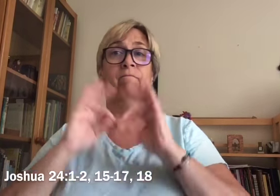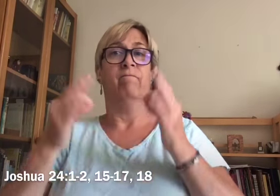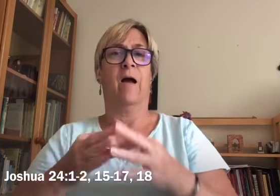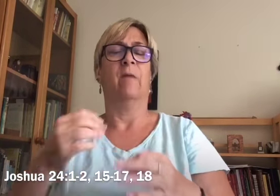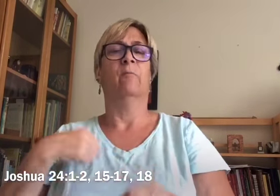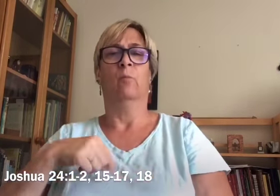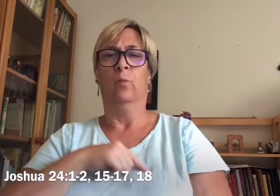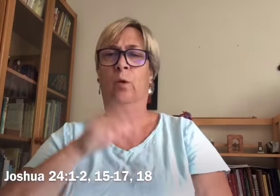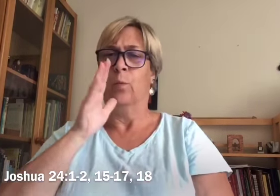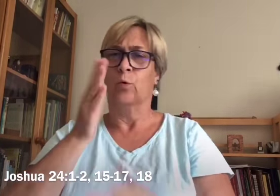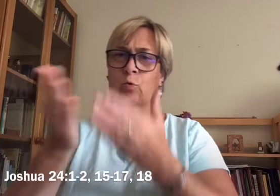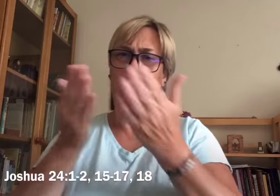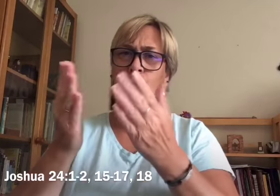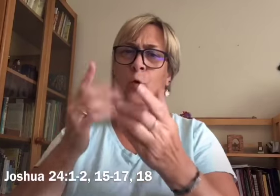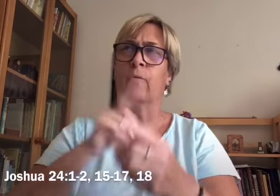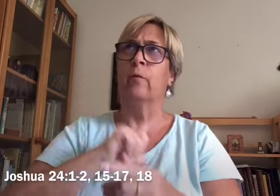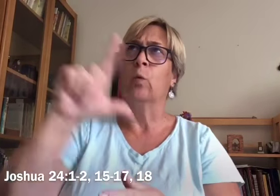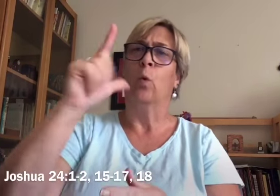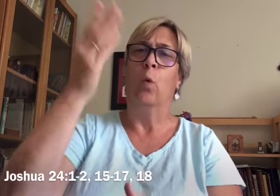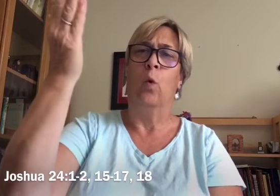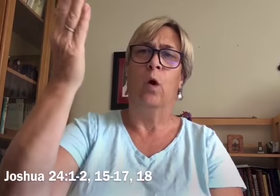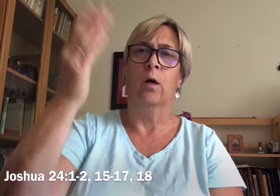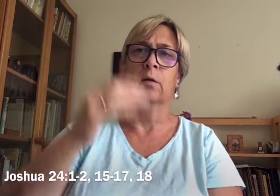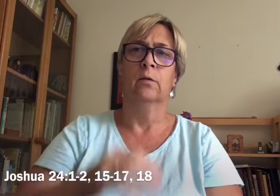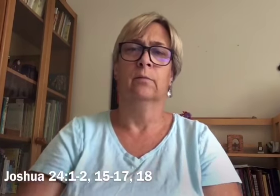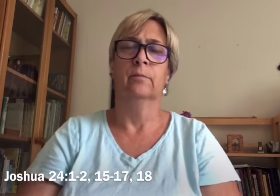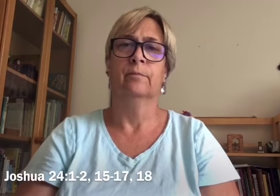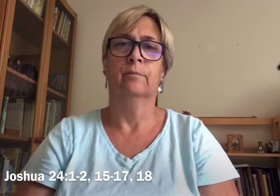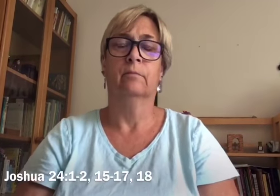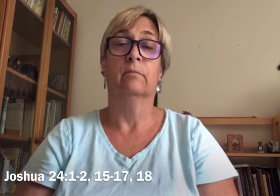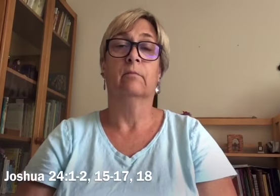As for me and my household, we will serve the Lord.